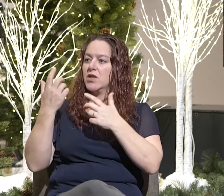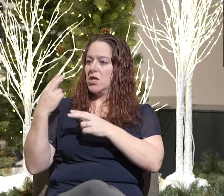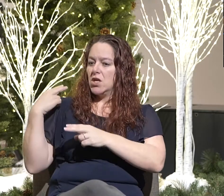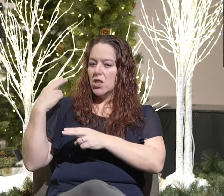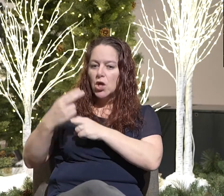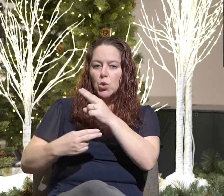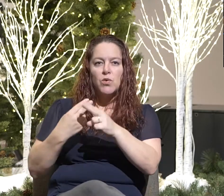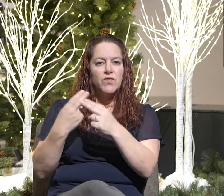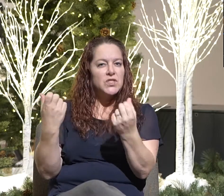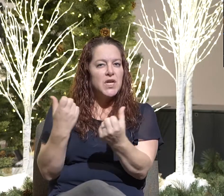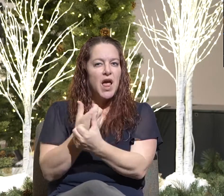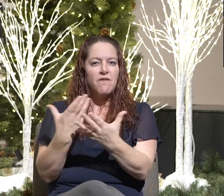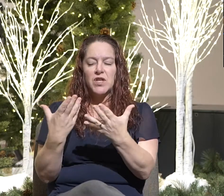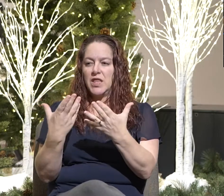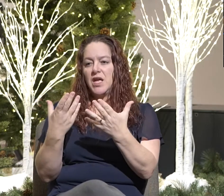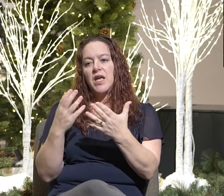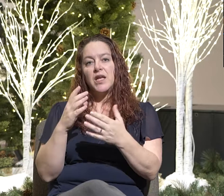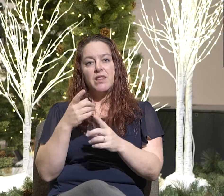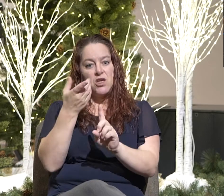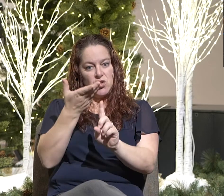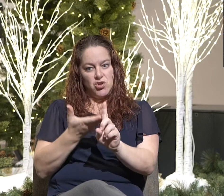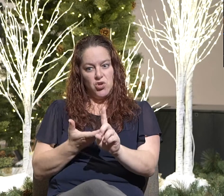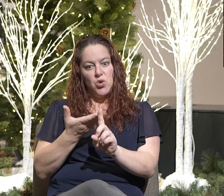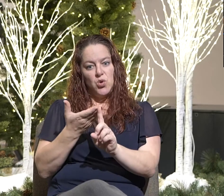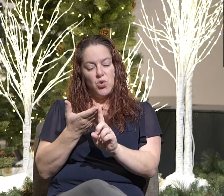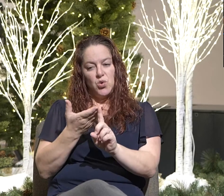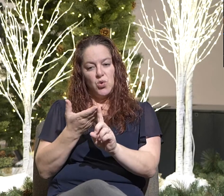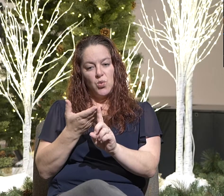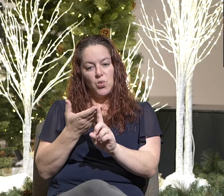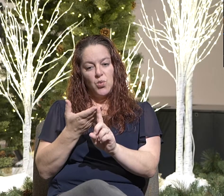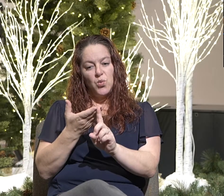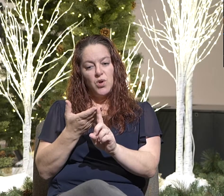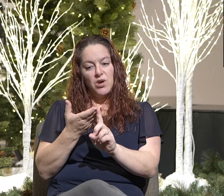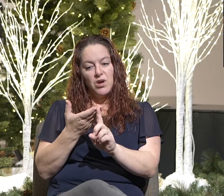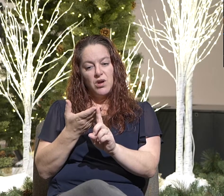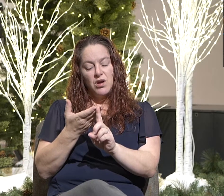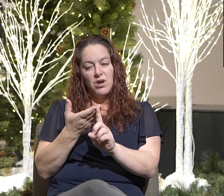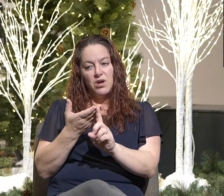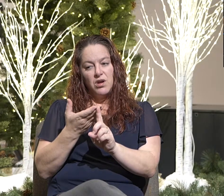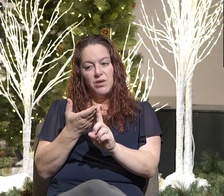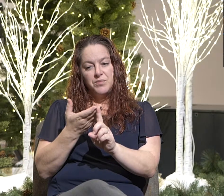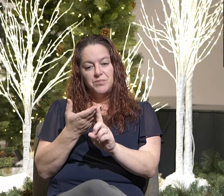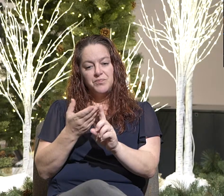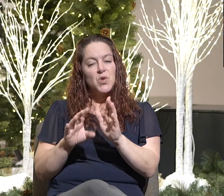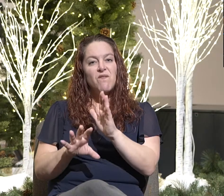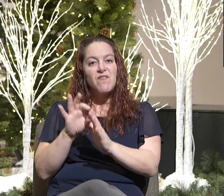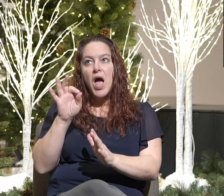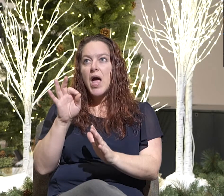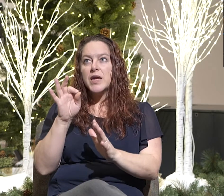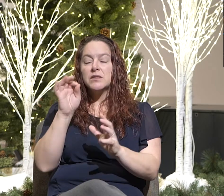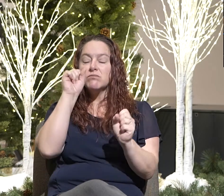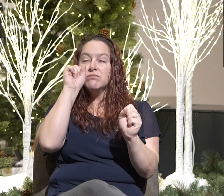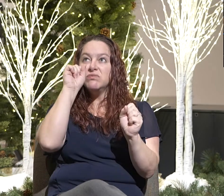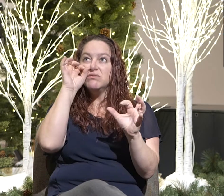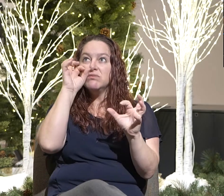everything, that you, as it's shaped, you would find an unimaginable,